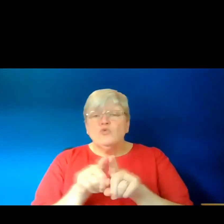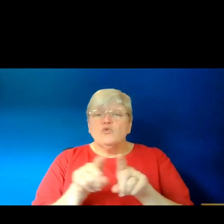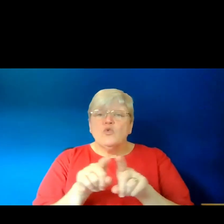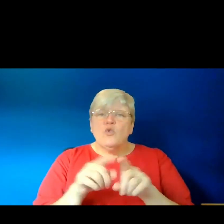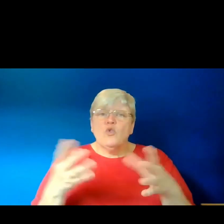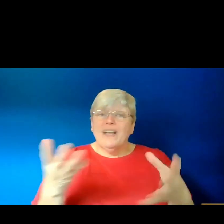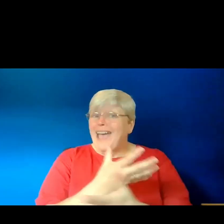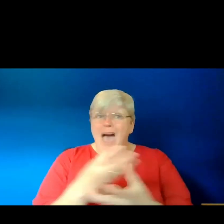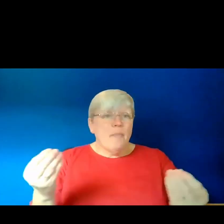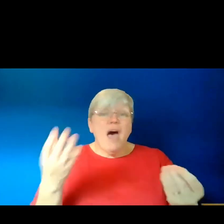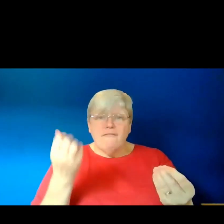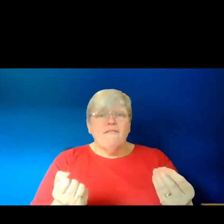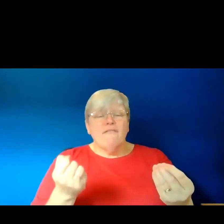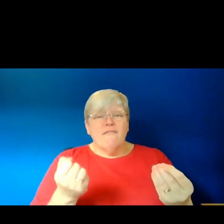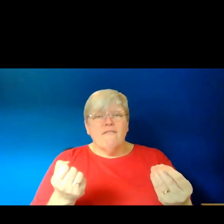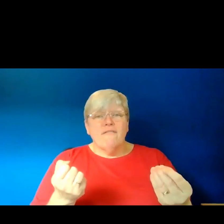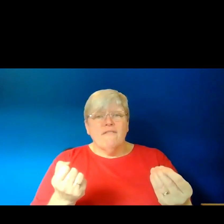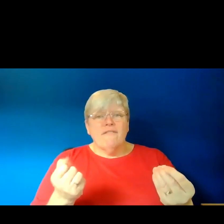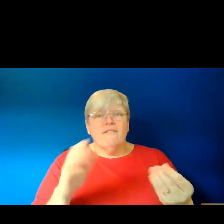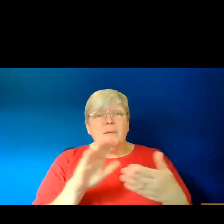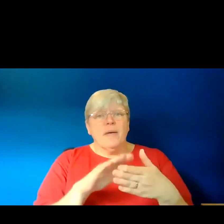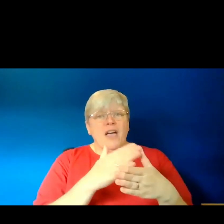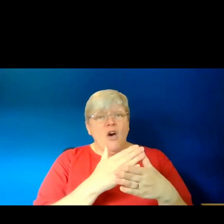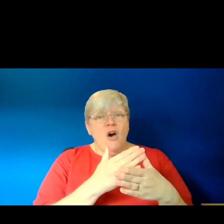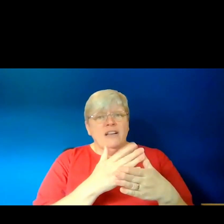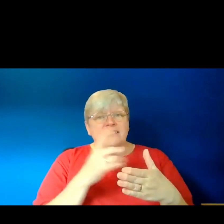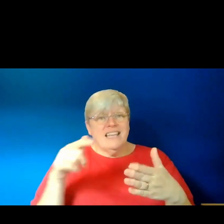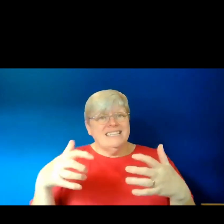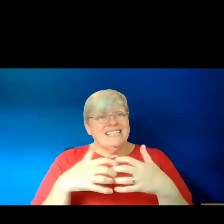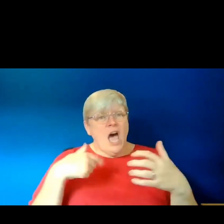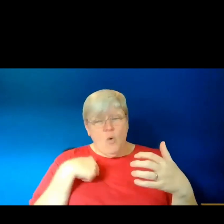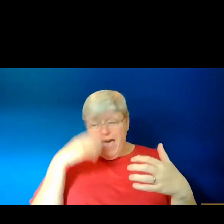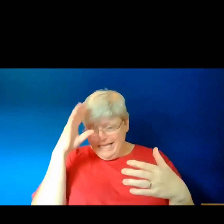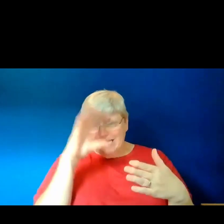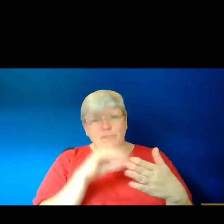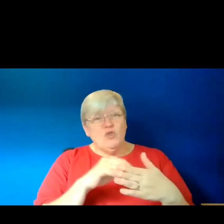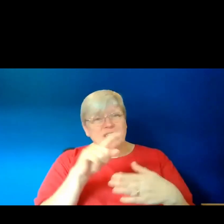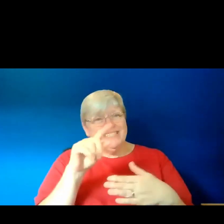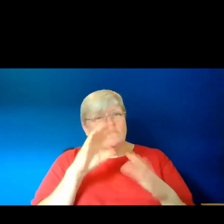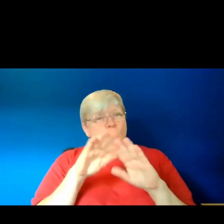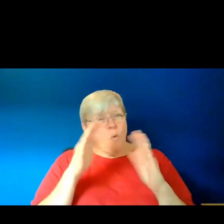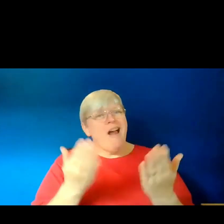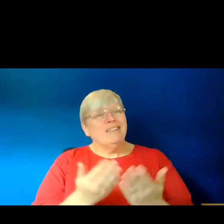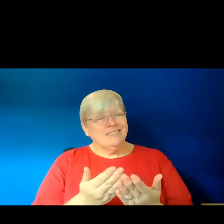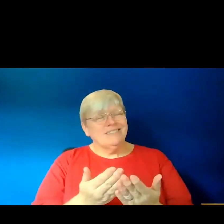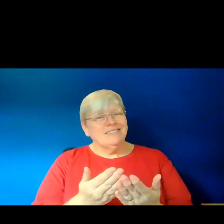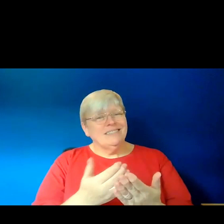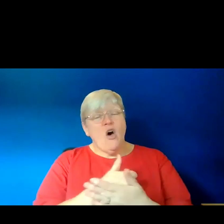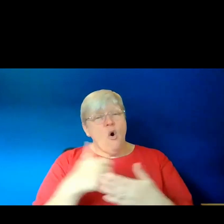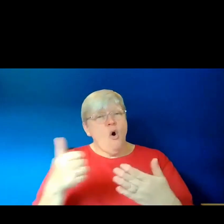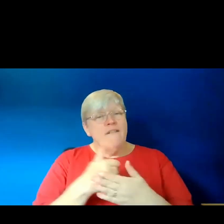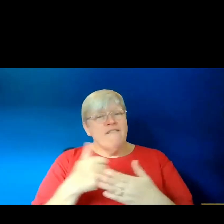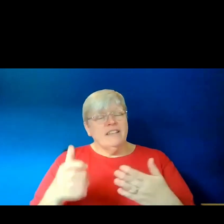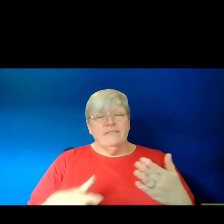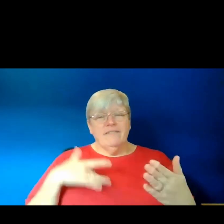gaps. And that is because that's how I experience these worlds. So I often find that